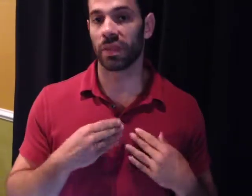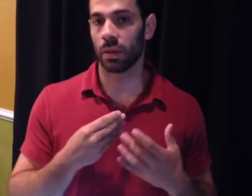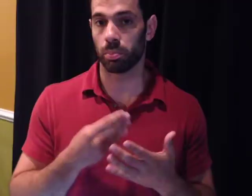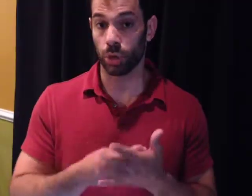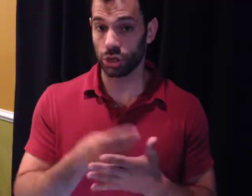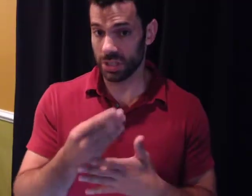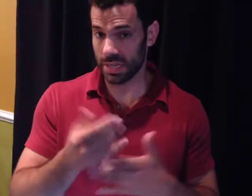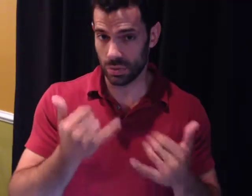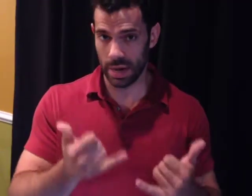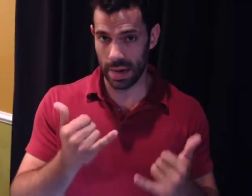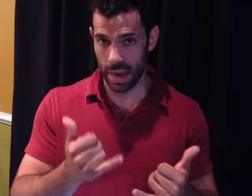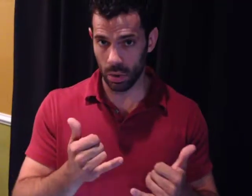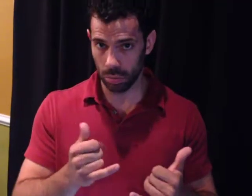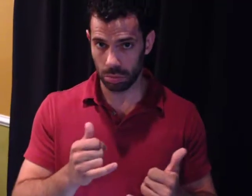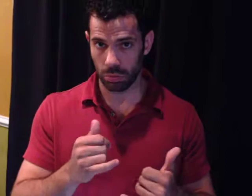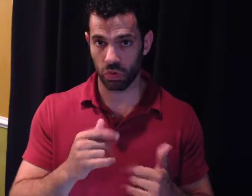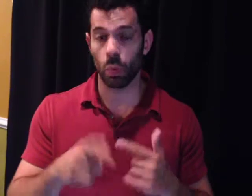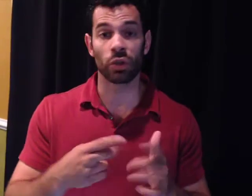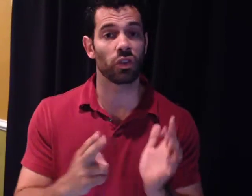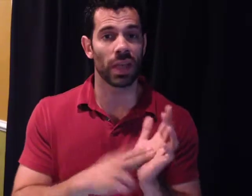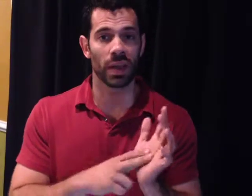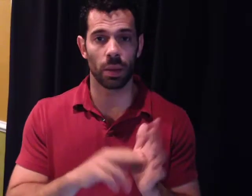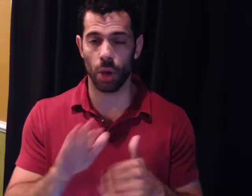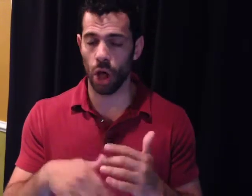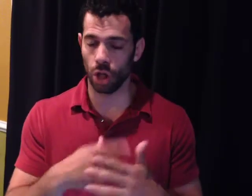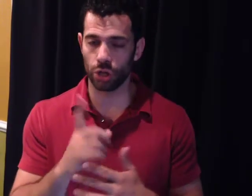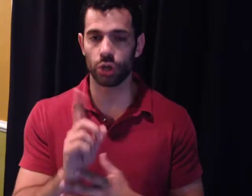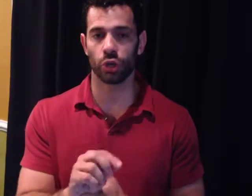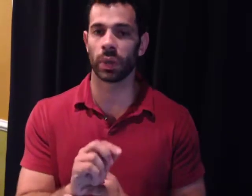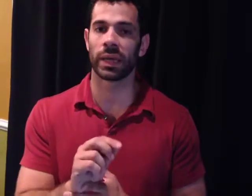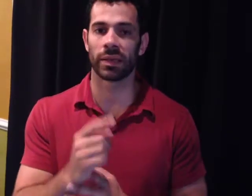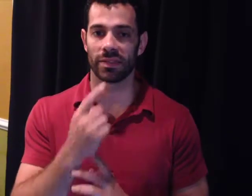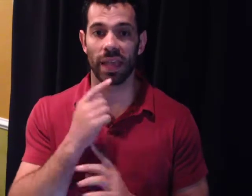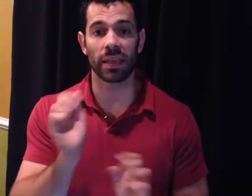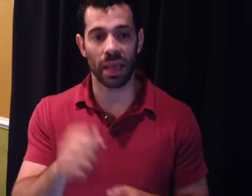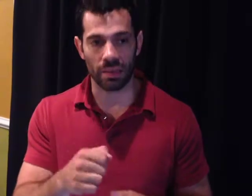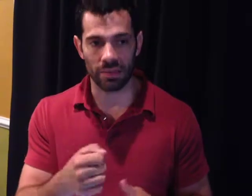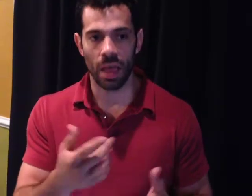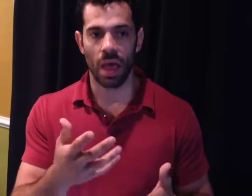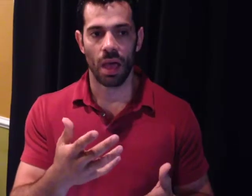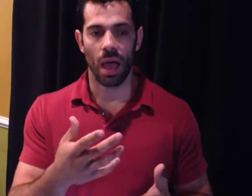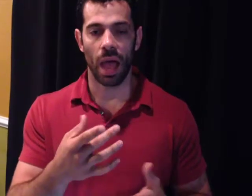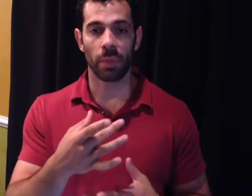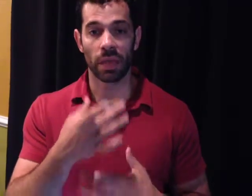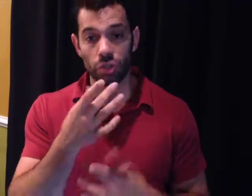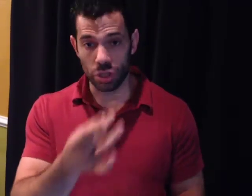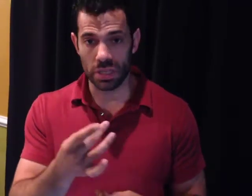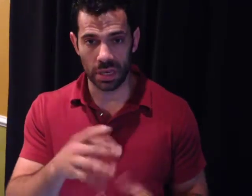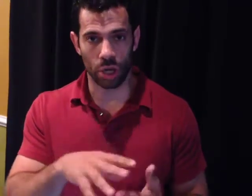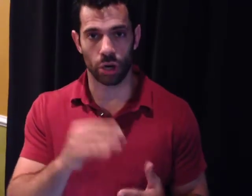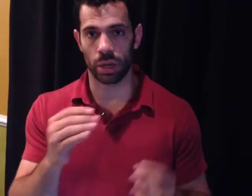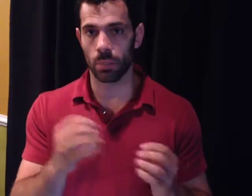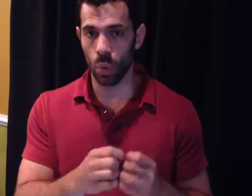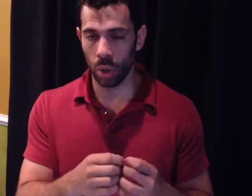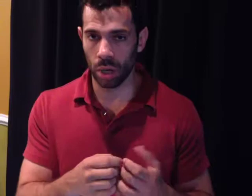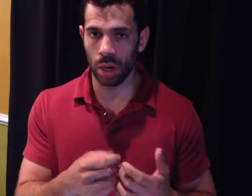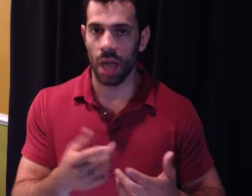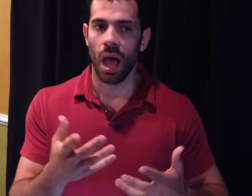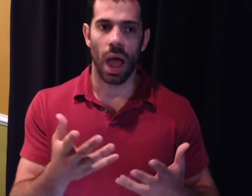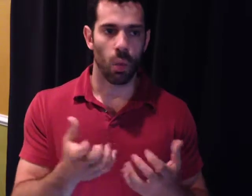purchases right now. So when you sign up, all you're doing is saying, yes, I'm interested in learning more. I